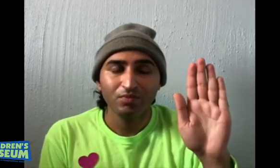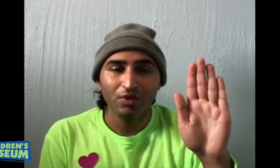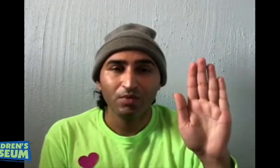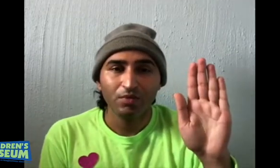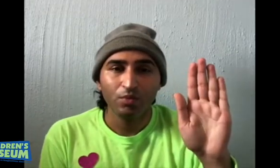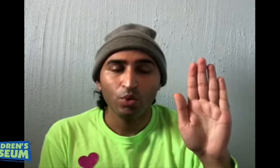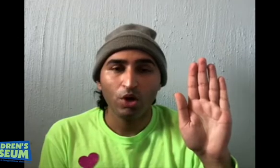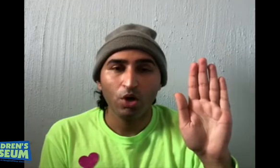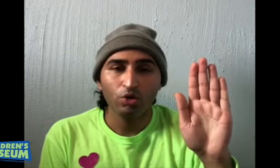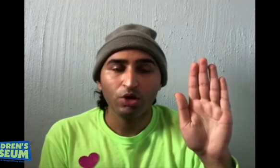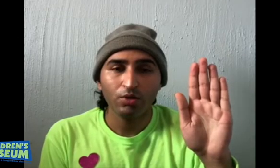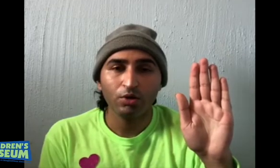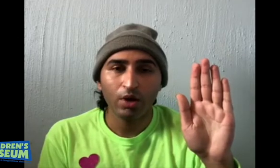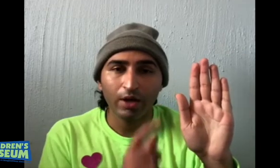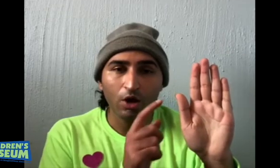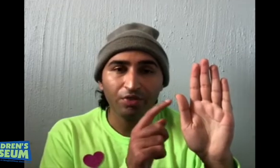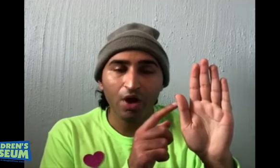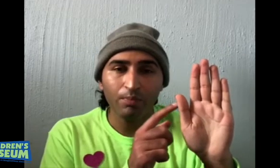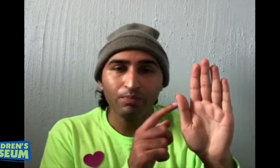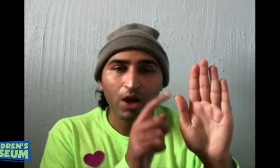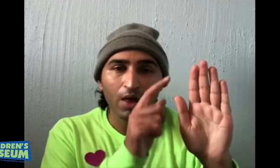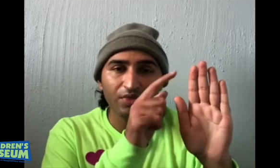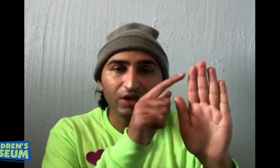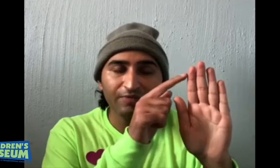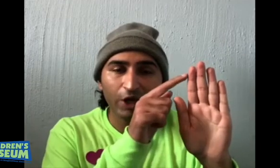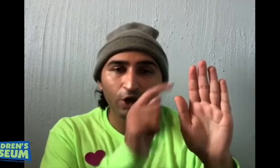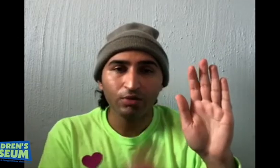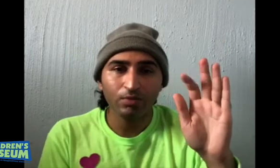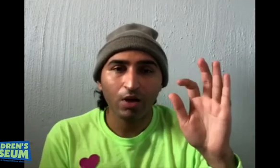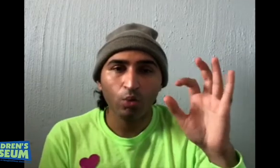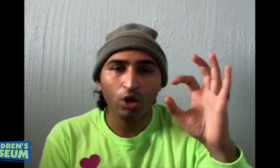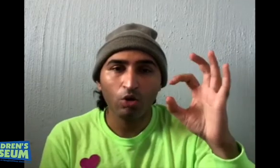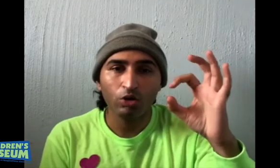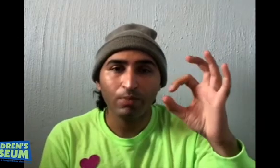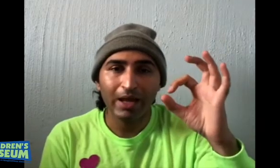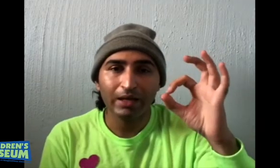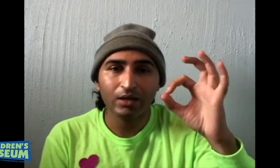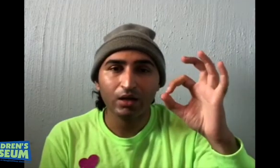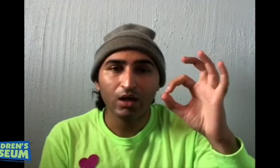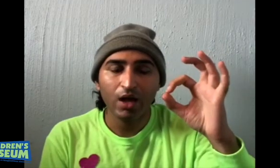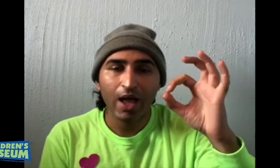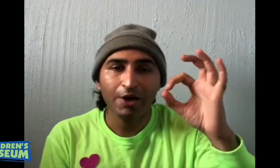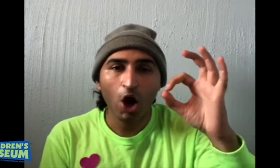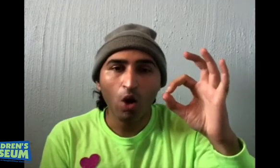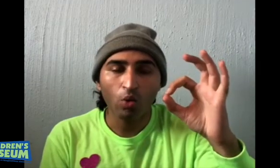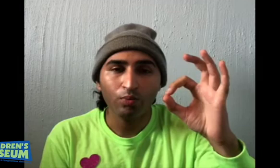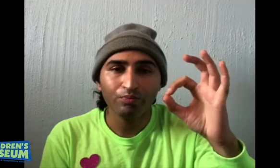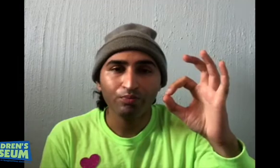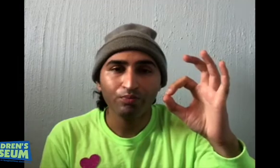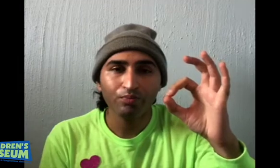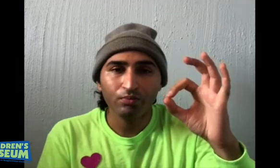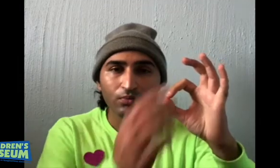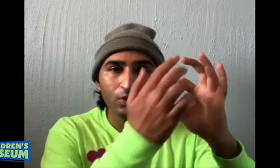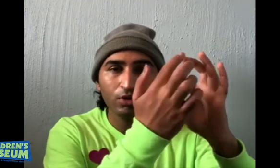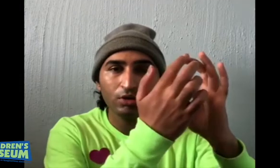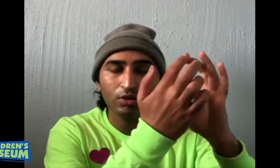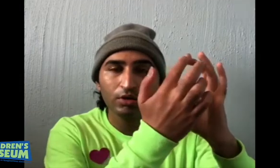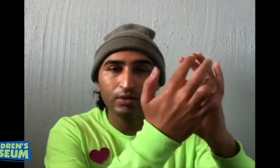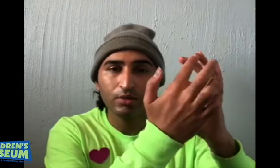We are going to shake our thumb and this finger and we are going to make an O. The